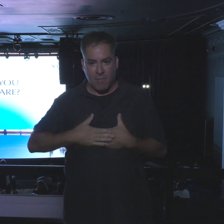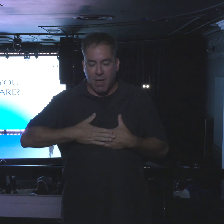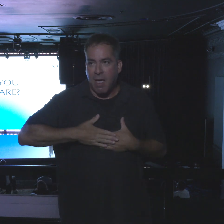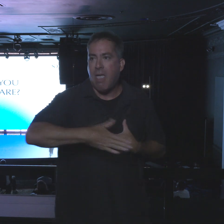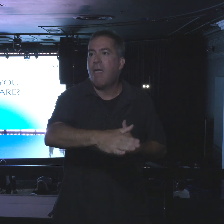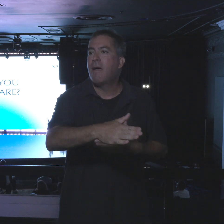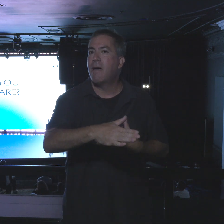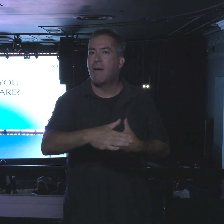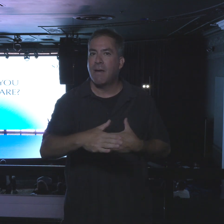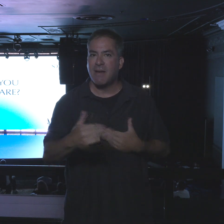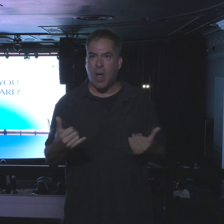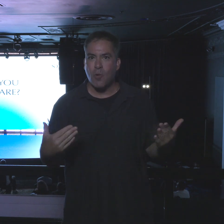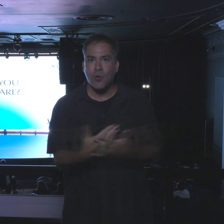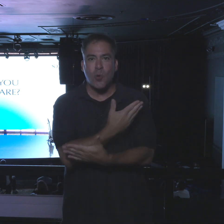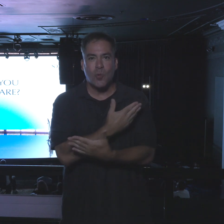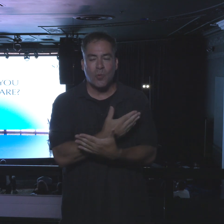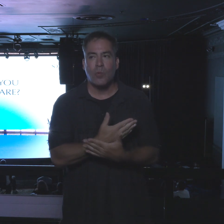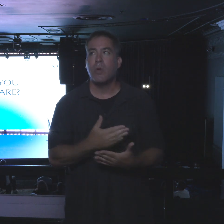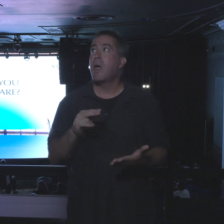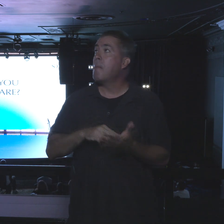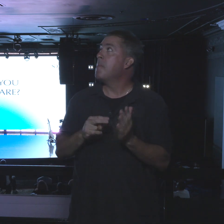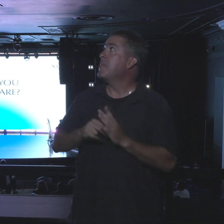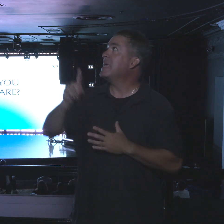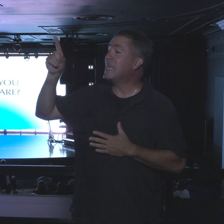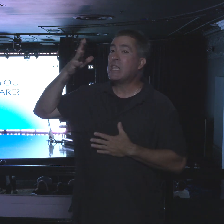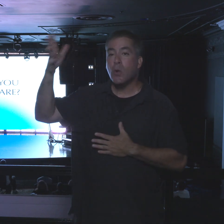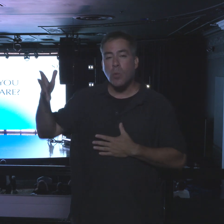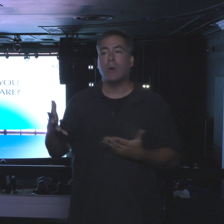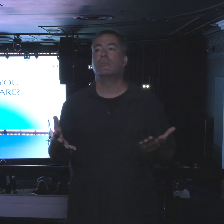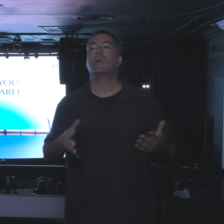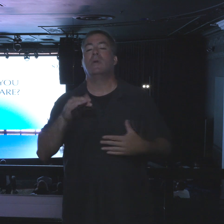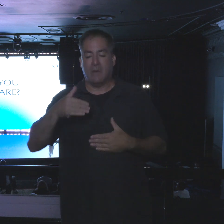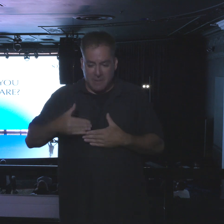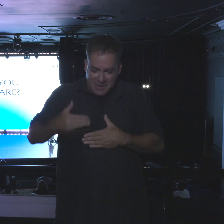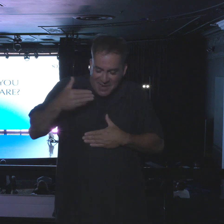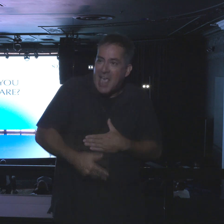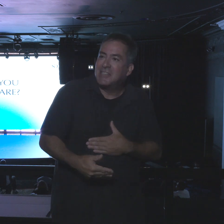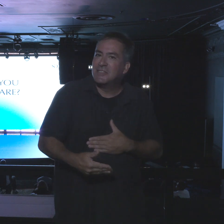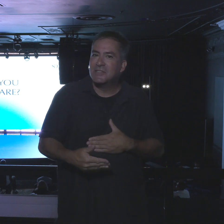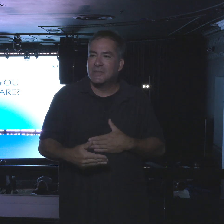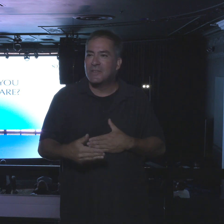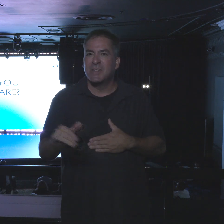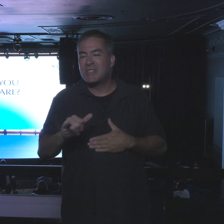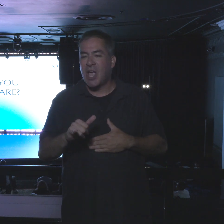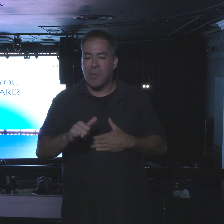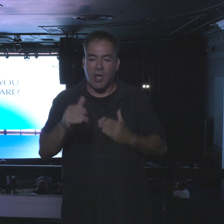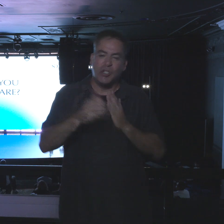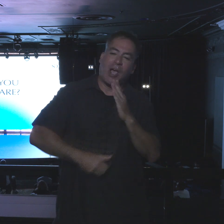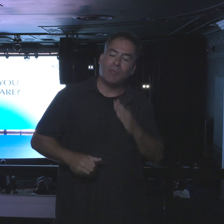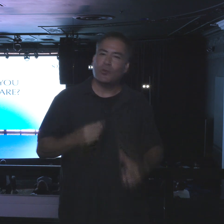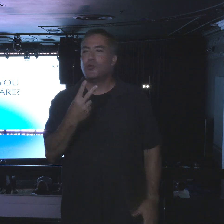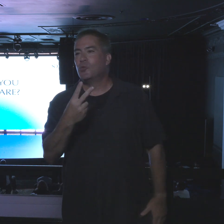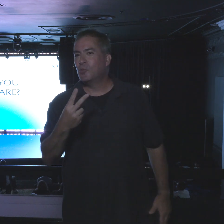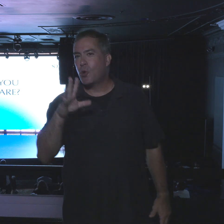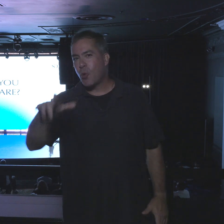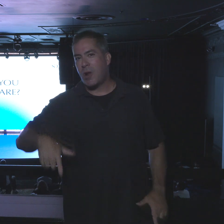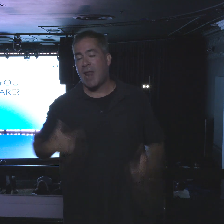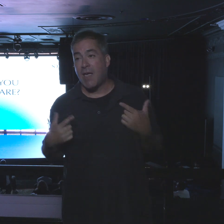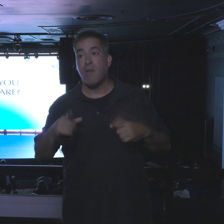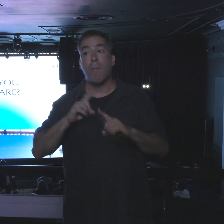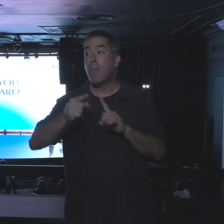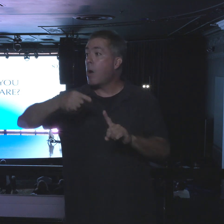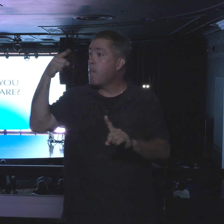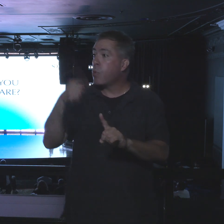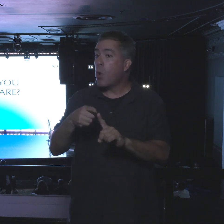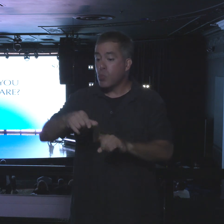to our lives. In other words, he's going to write volume two. But the point is, we can't stay